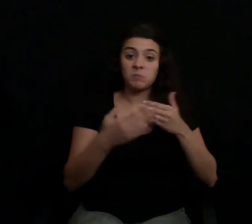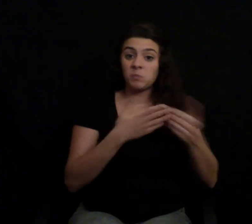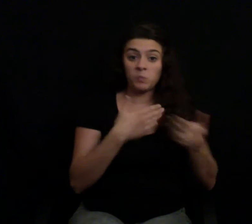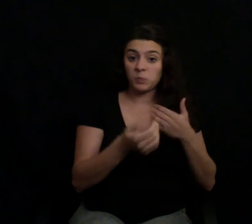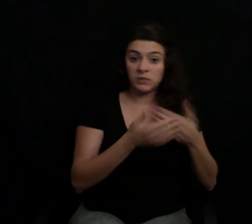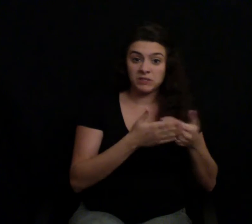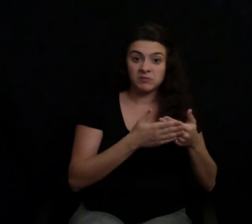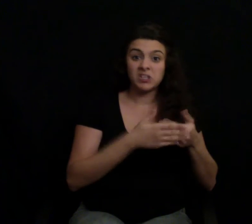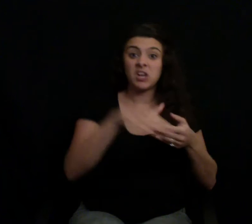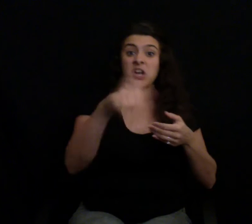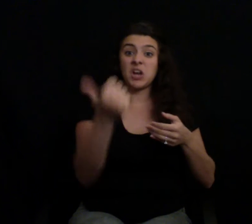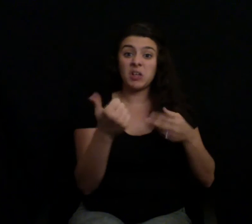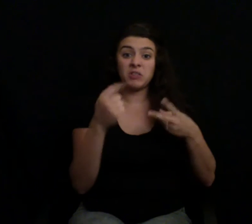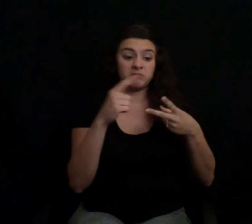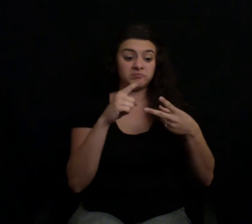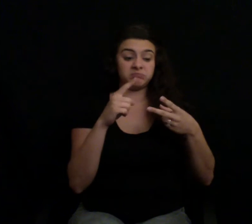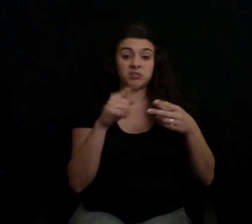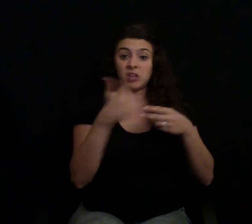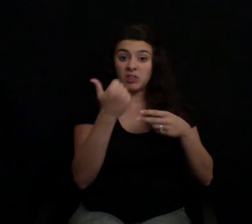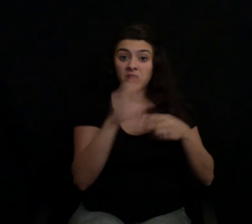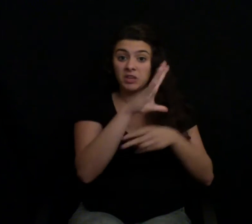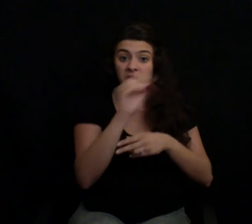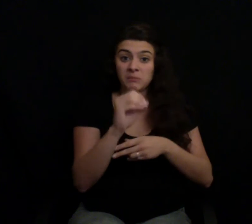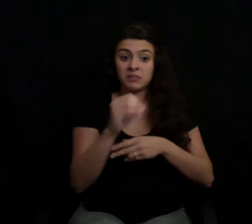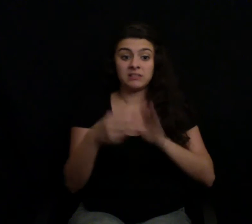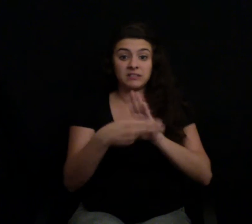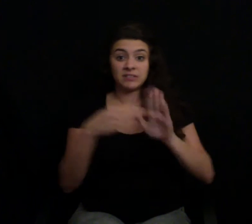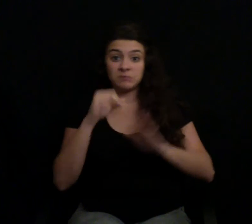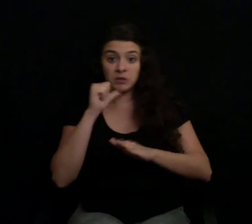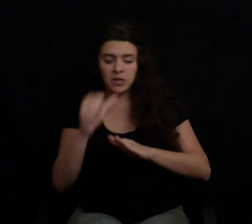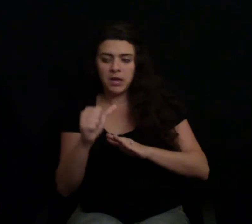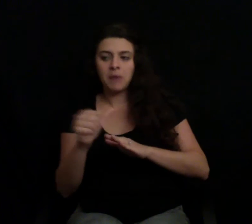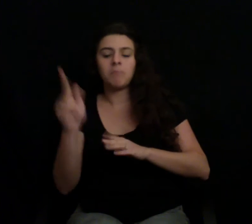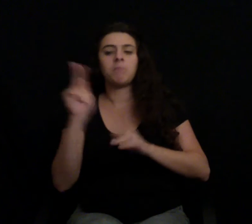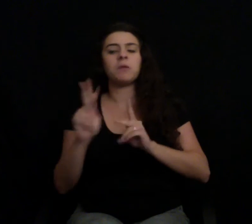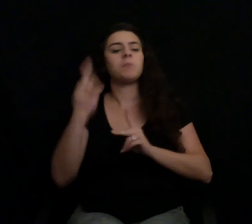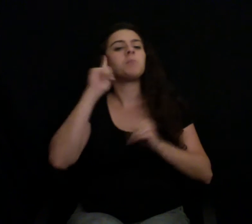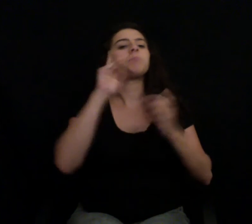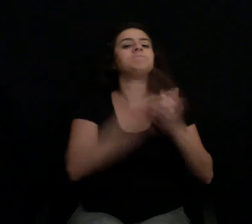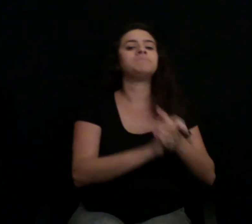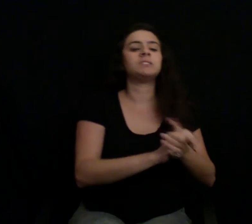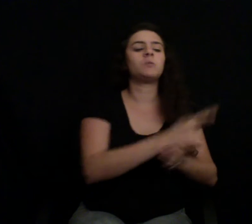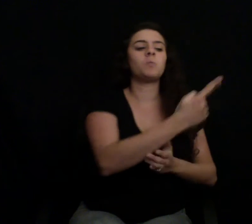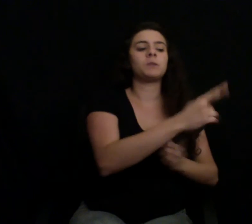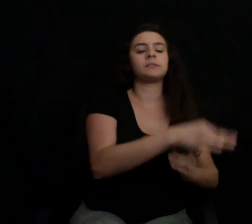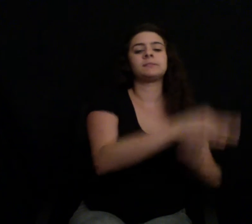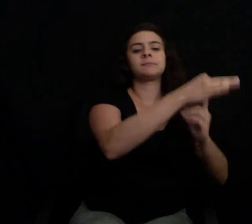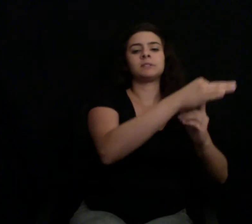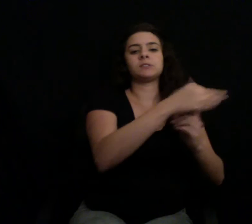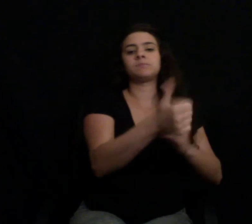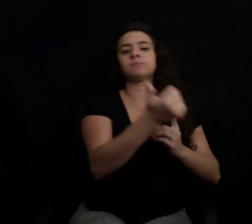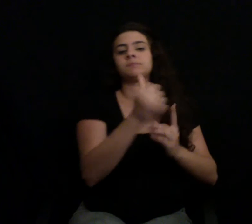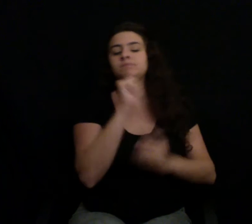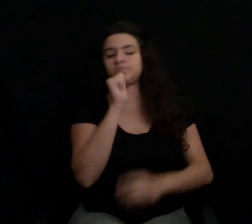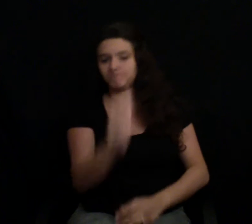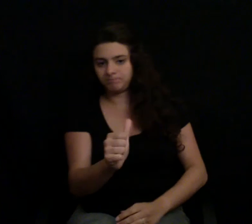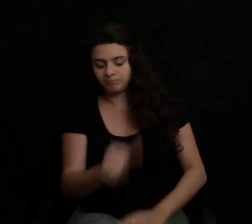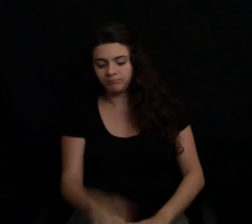that chicken doesn't have a beak. And that's basically what they're doing. At the moment, it's very hard to find higher